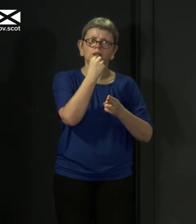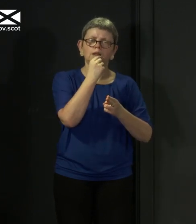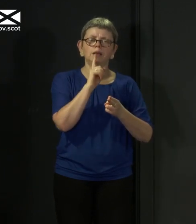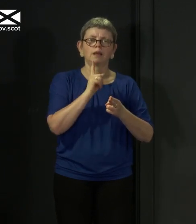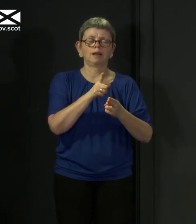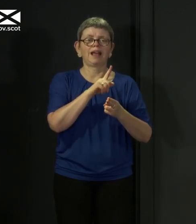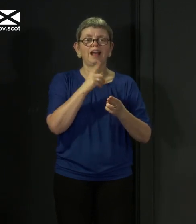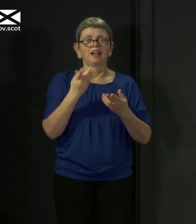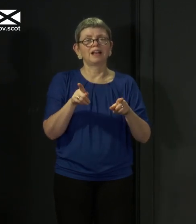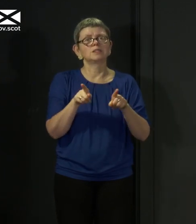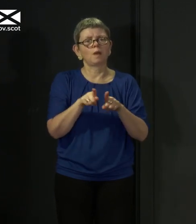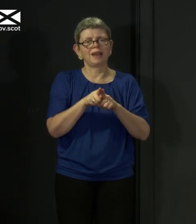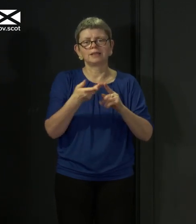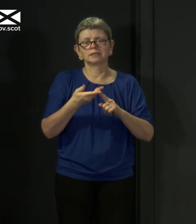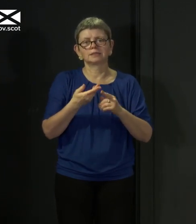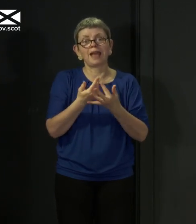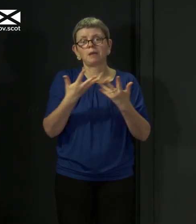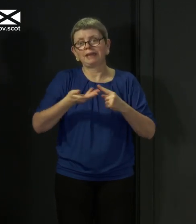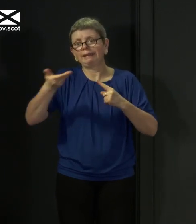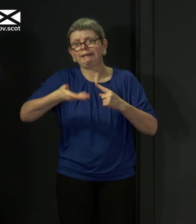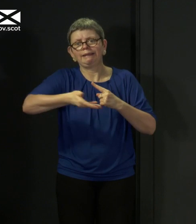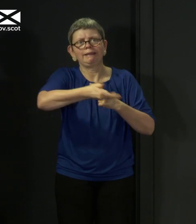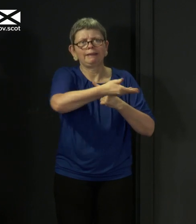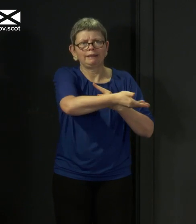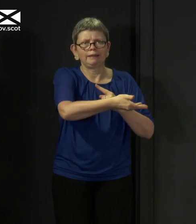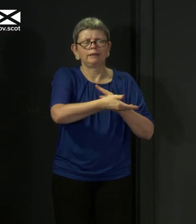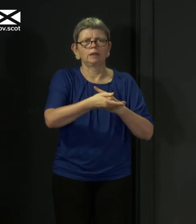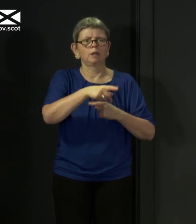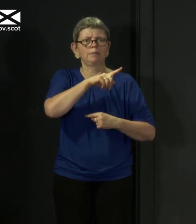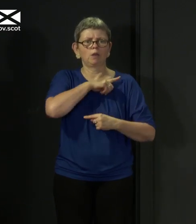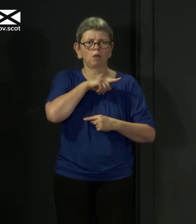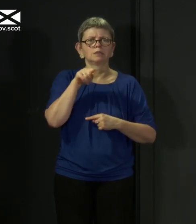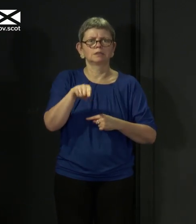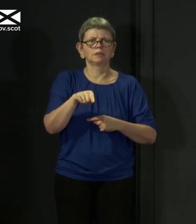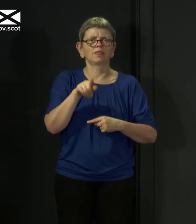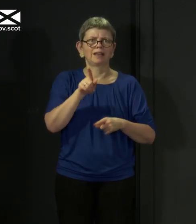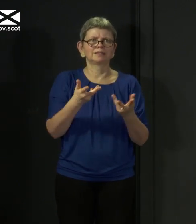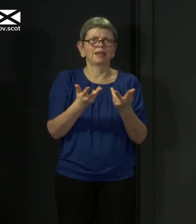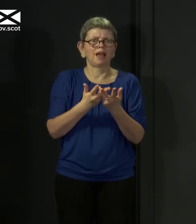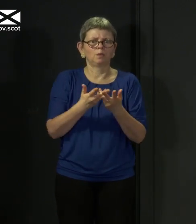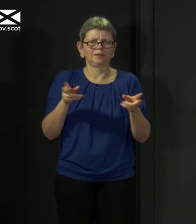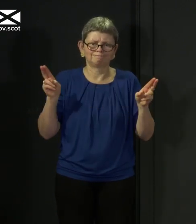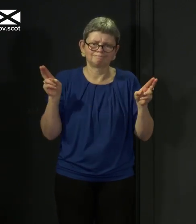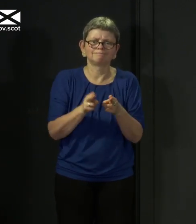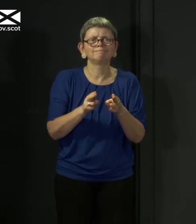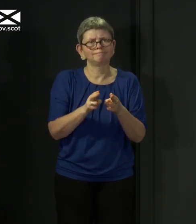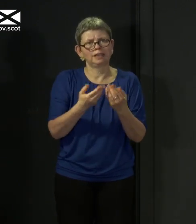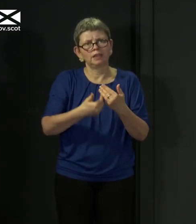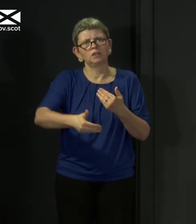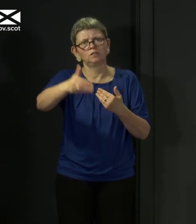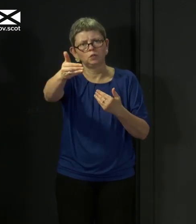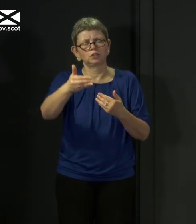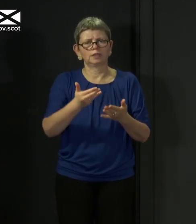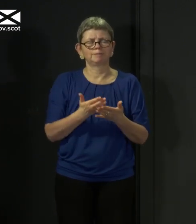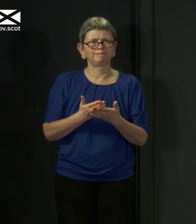what gives you the ability to contain going forward and then to use test, trace and isolate to try to make sure you keep that containment.